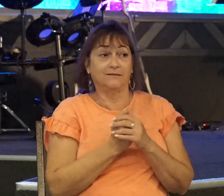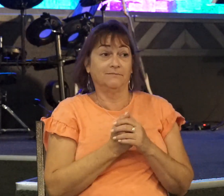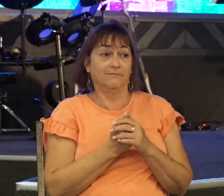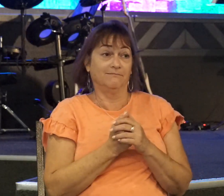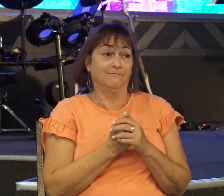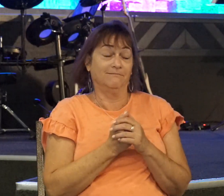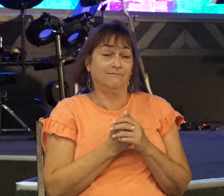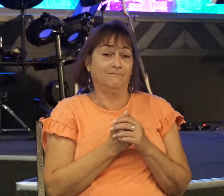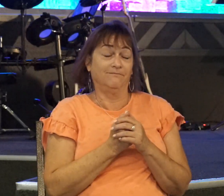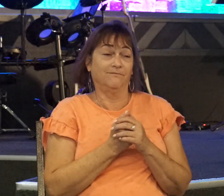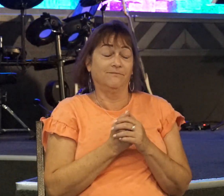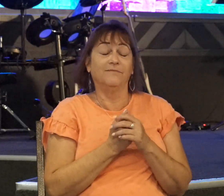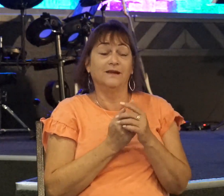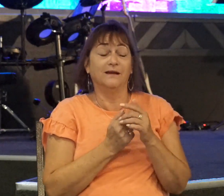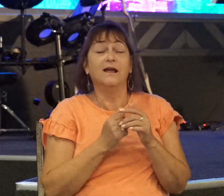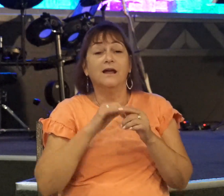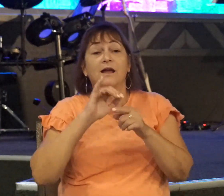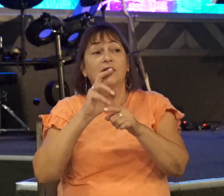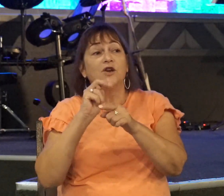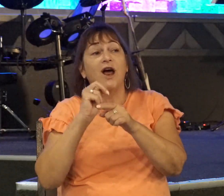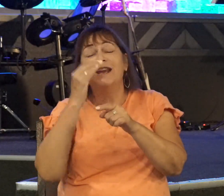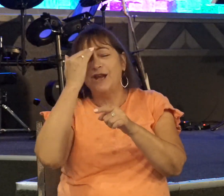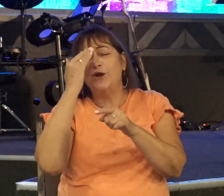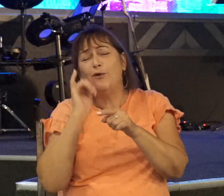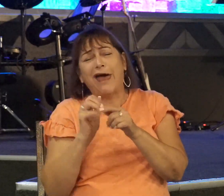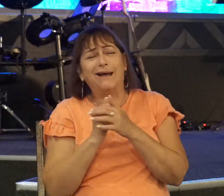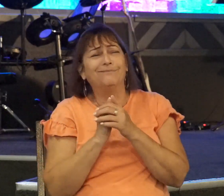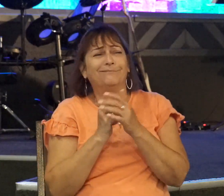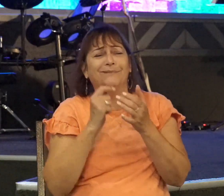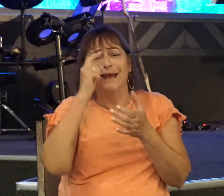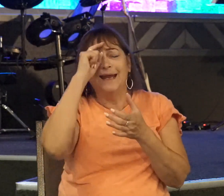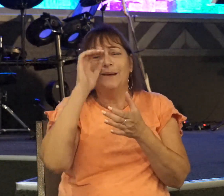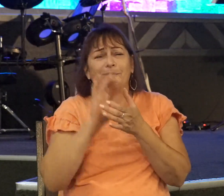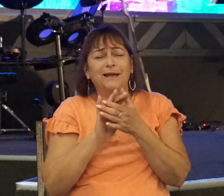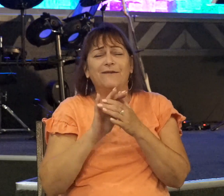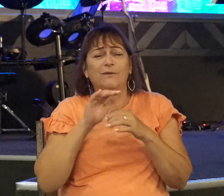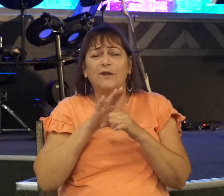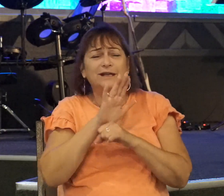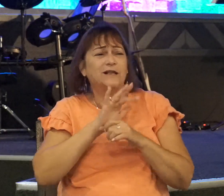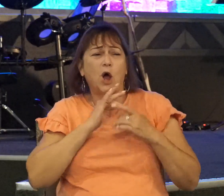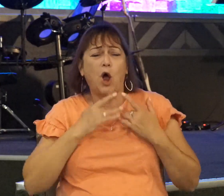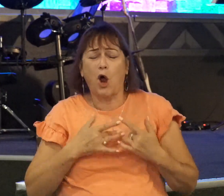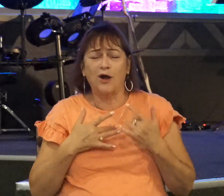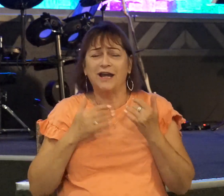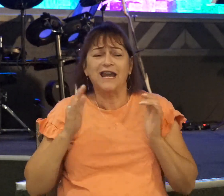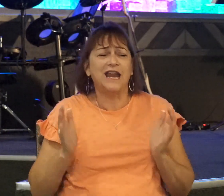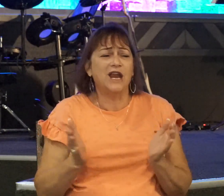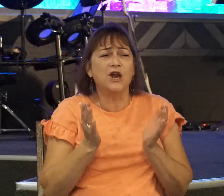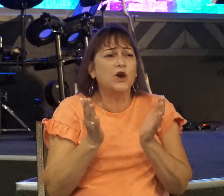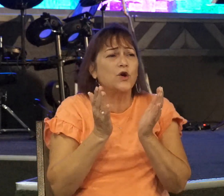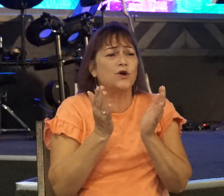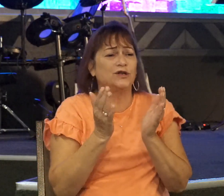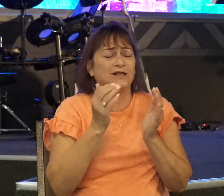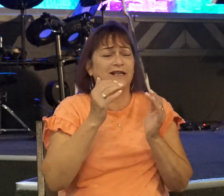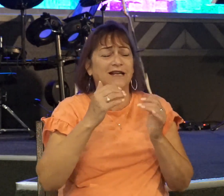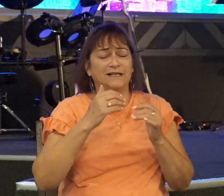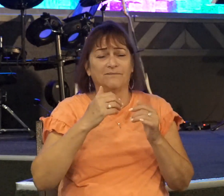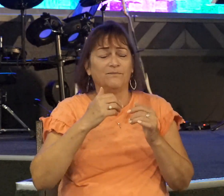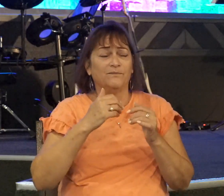Jonathan knew that. He believed that with his whole heart. And he encourages his armor bearer with that truth.